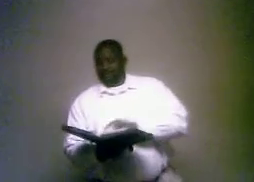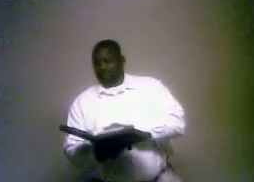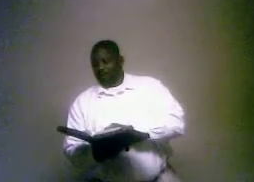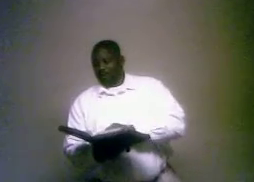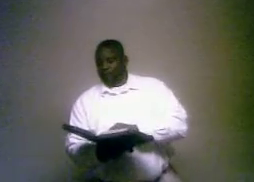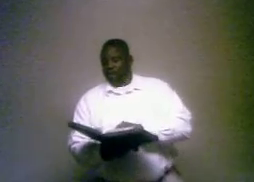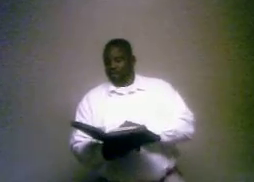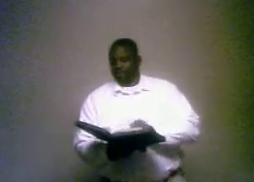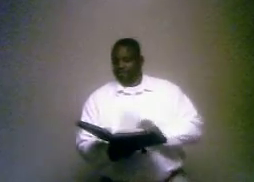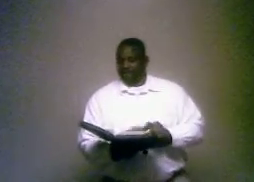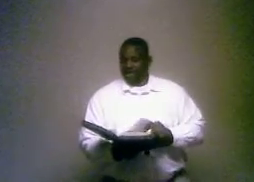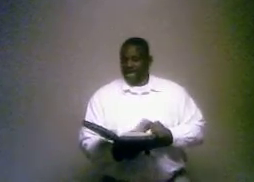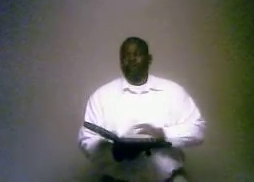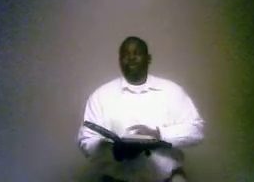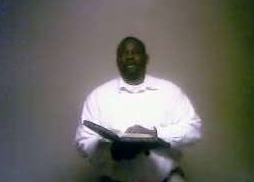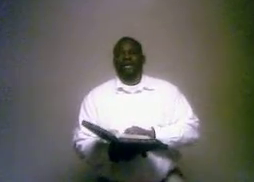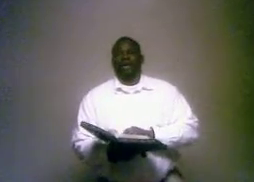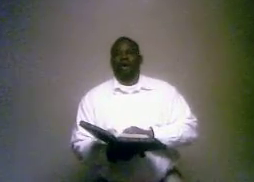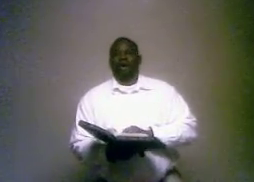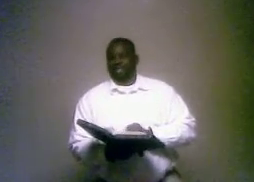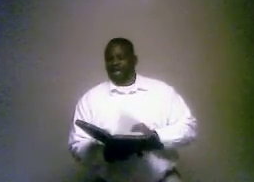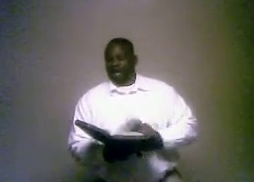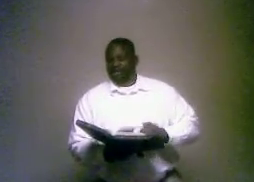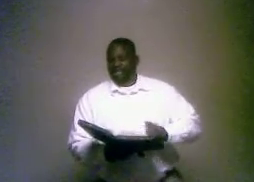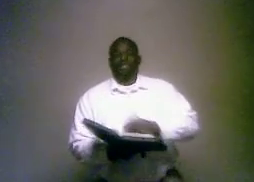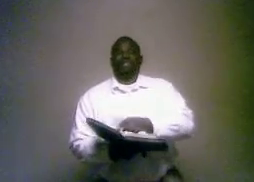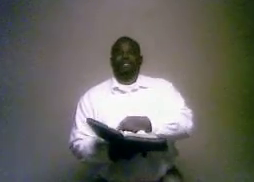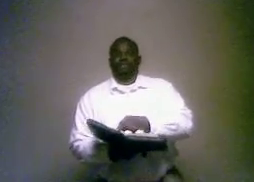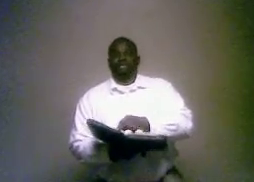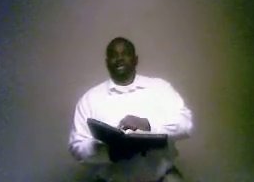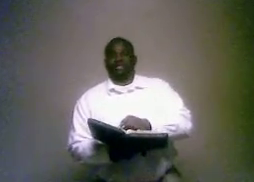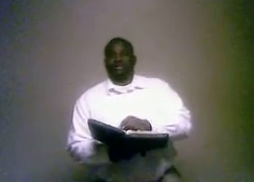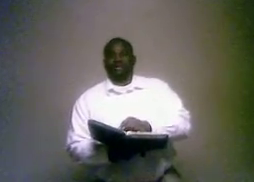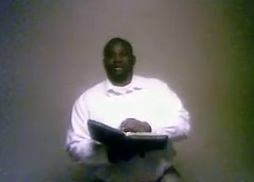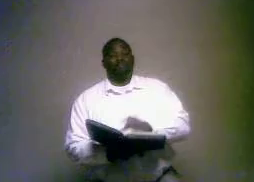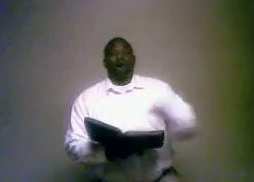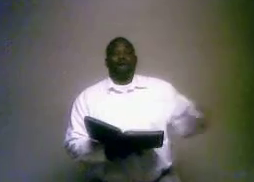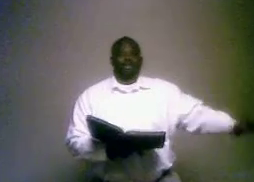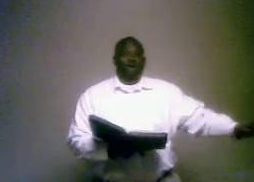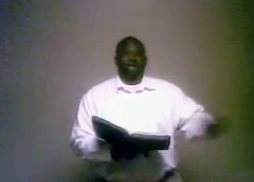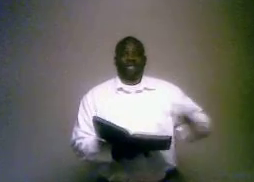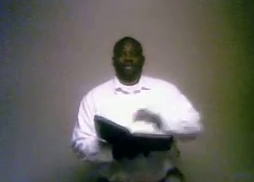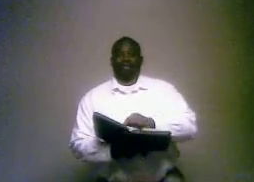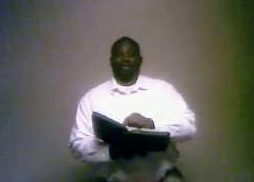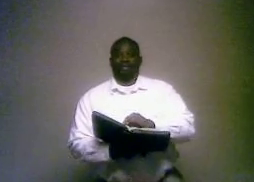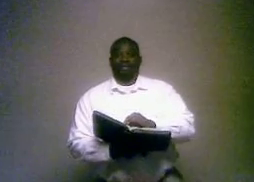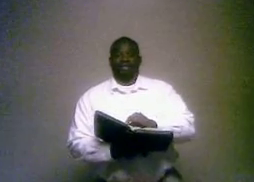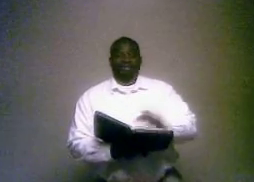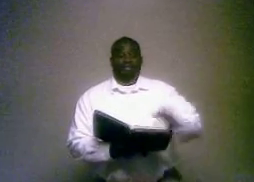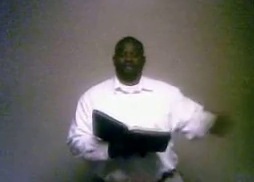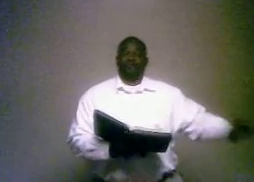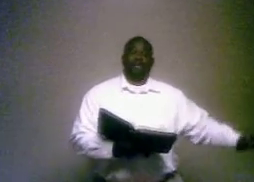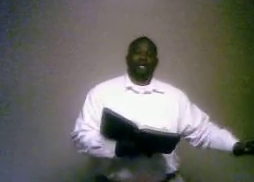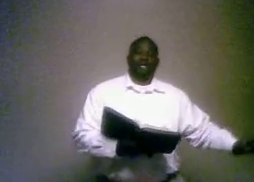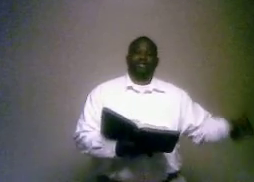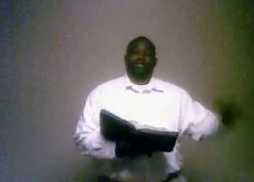4 and 4. And we're going to link all this in together. This is New Testament. Mark is Old Testament. See? This is before. This is